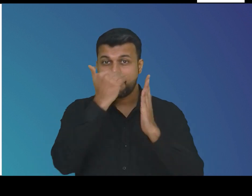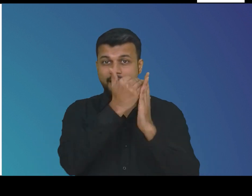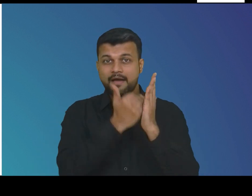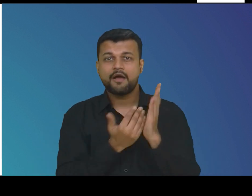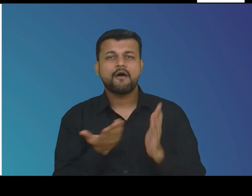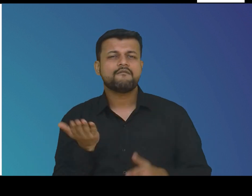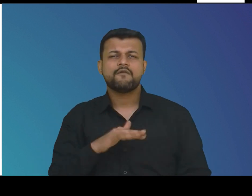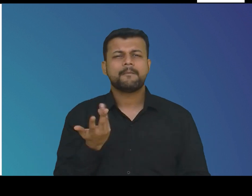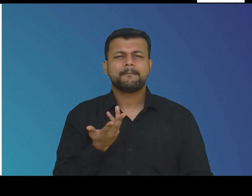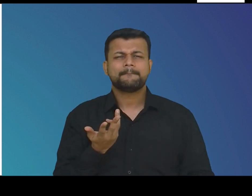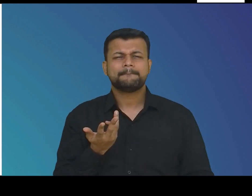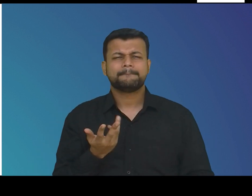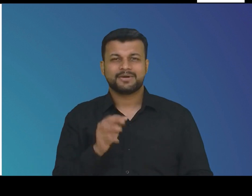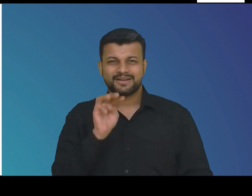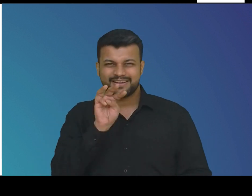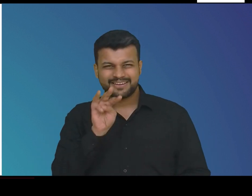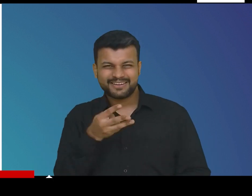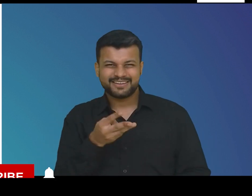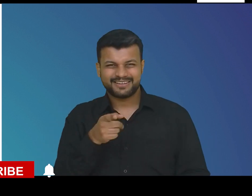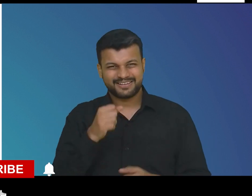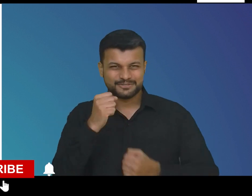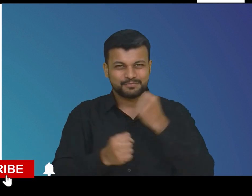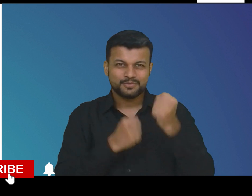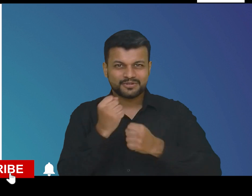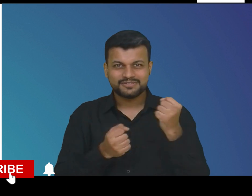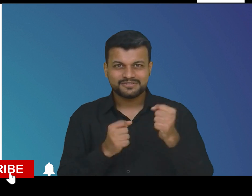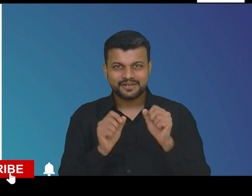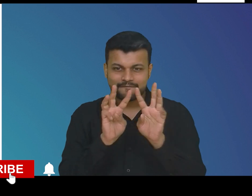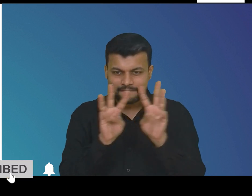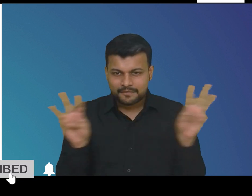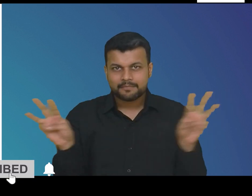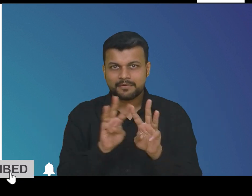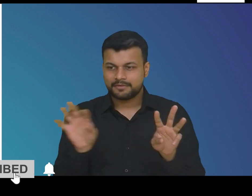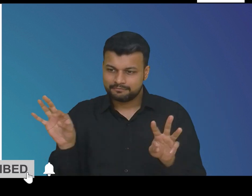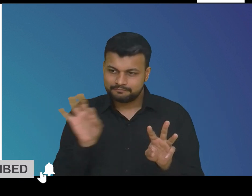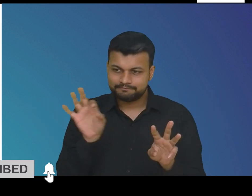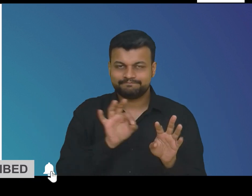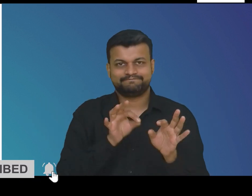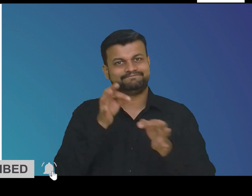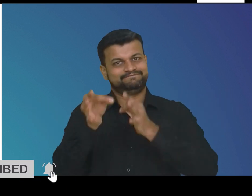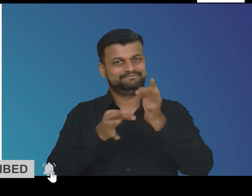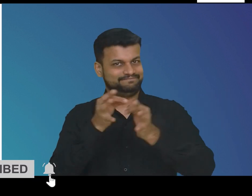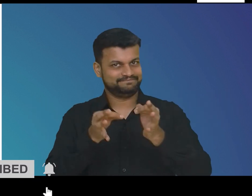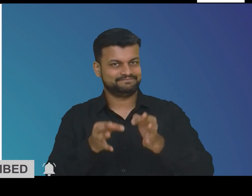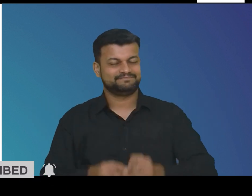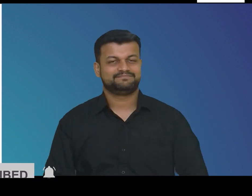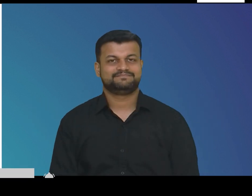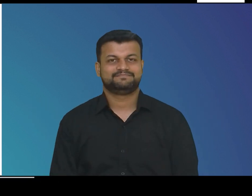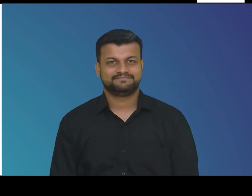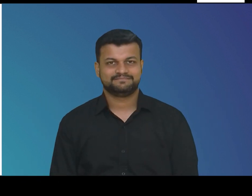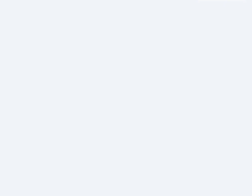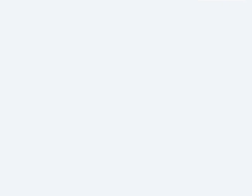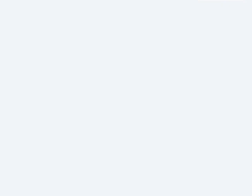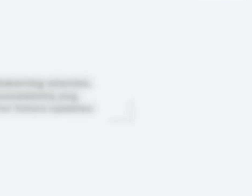information quotes and stories for this article has been sourced from the paralympic website